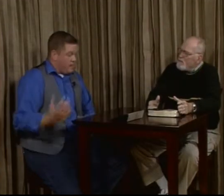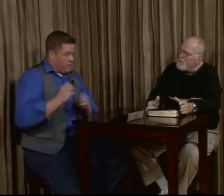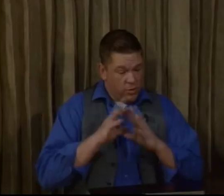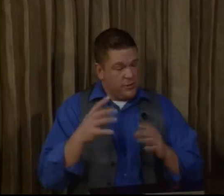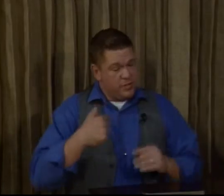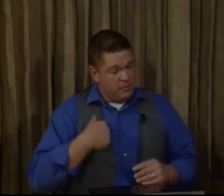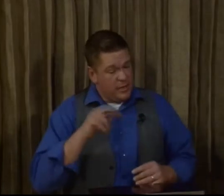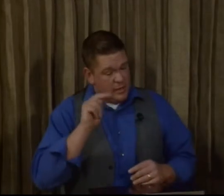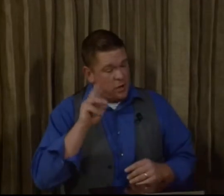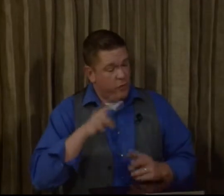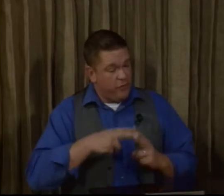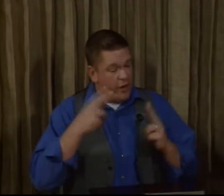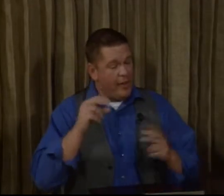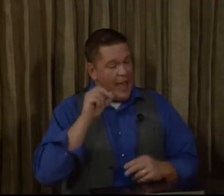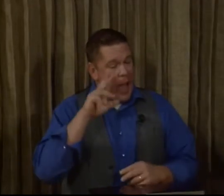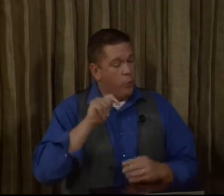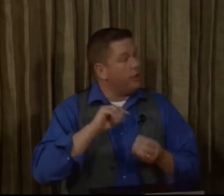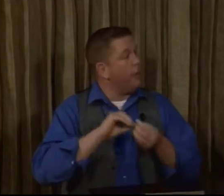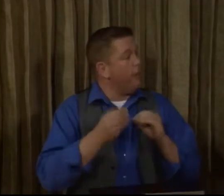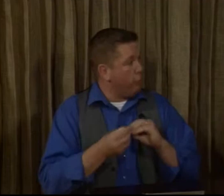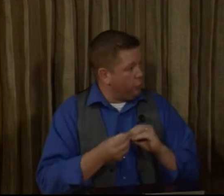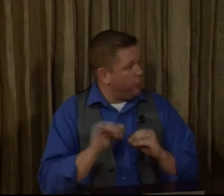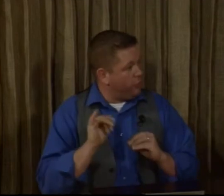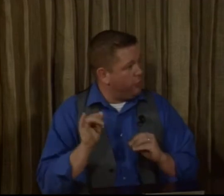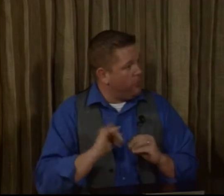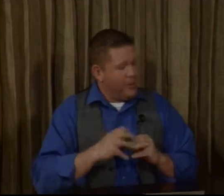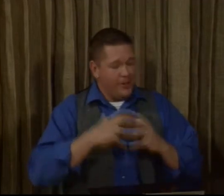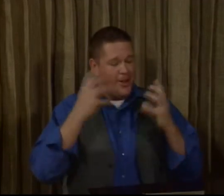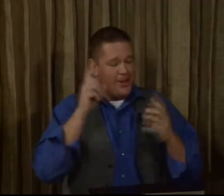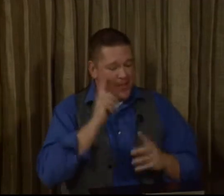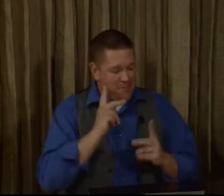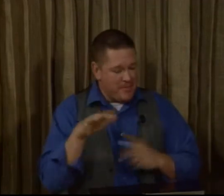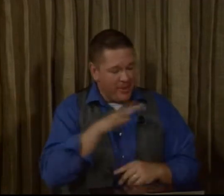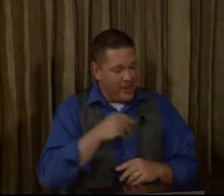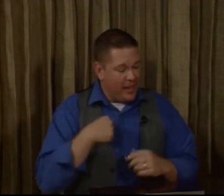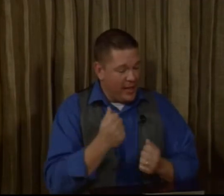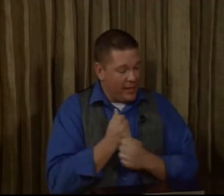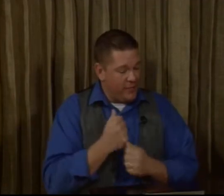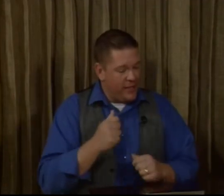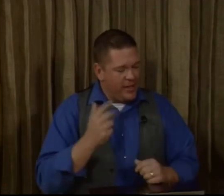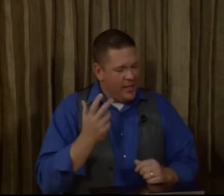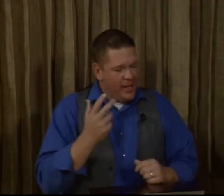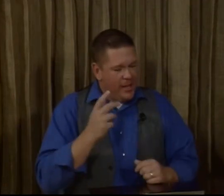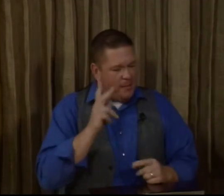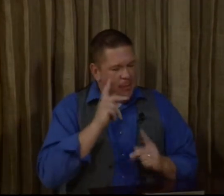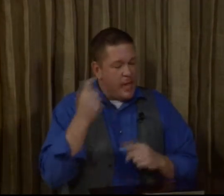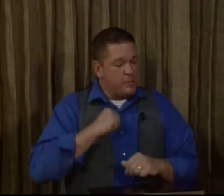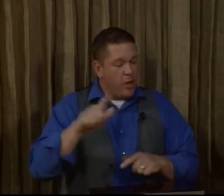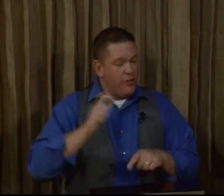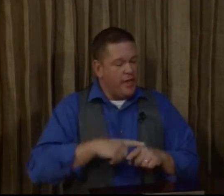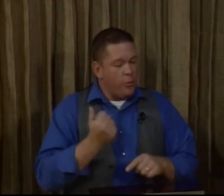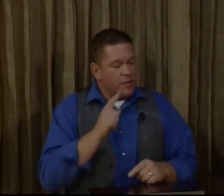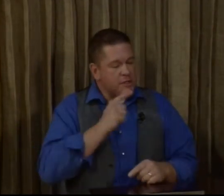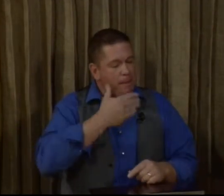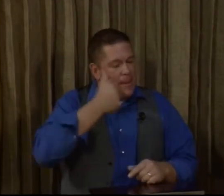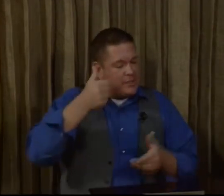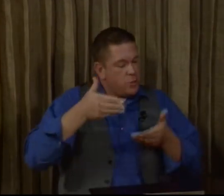Well, obviously, me and Nick were very outnumbered, too. A lot of deaf people there, and I loved it. People ask me all the time, what is the best